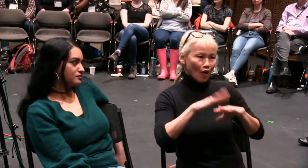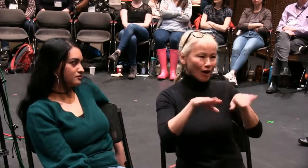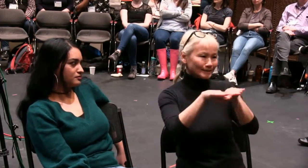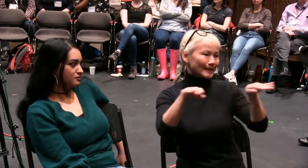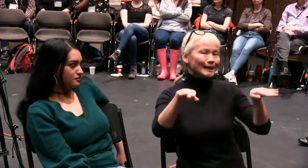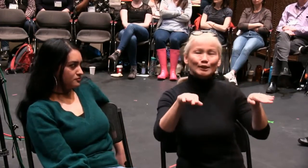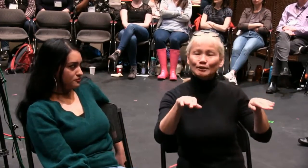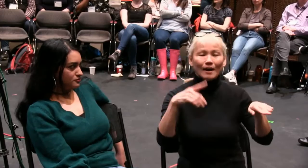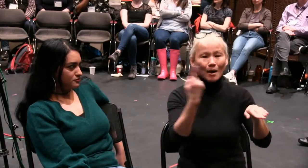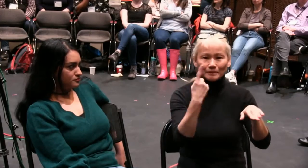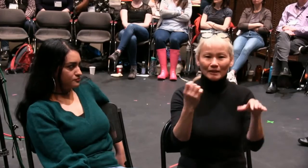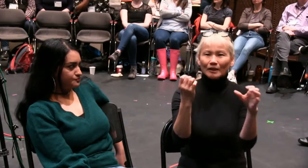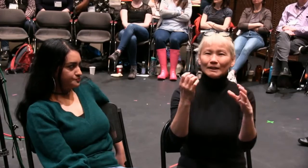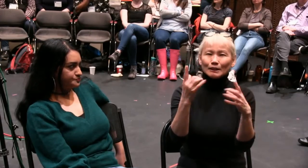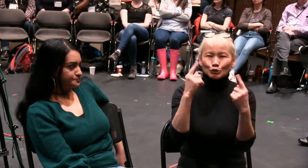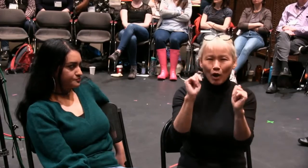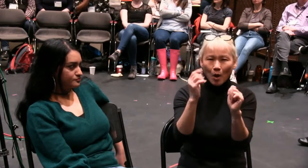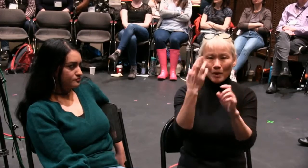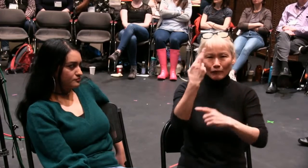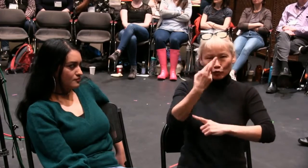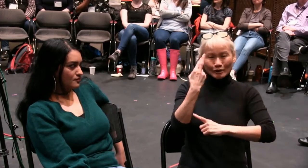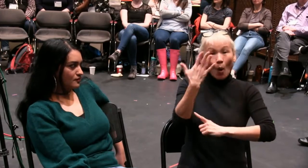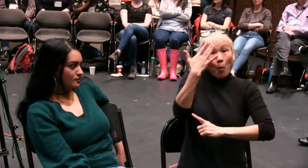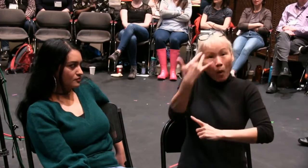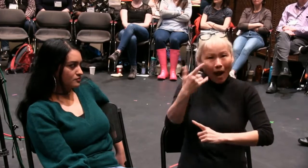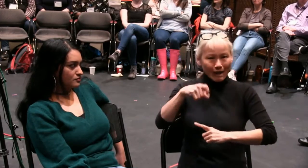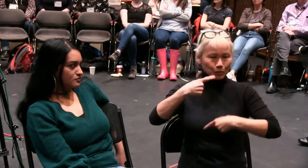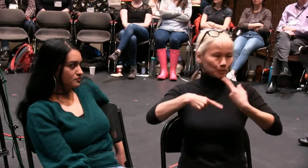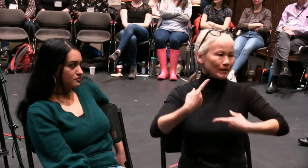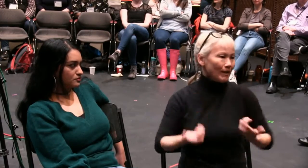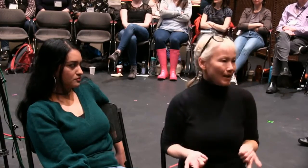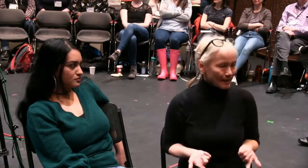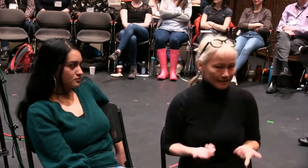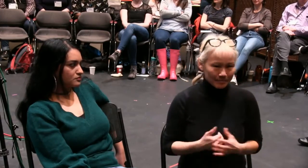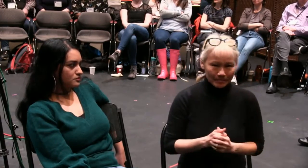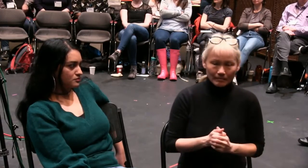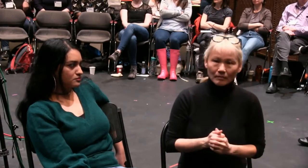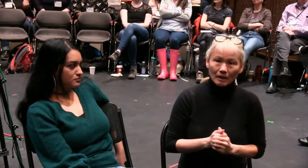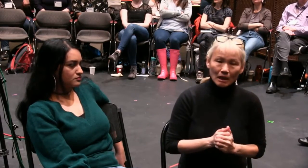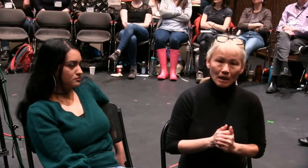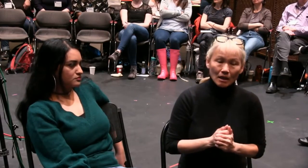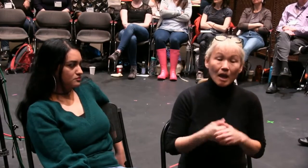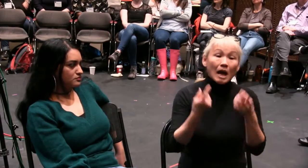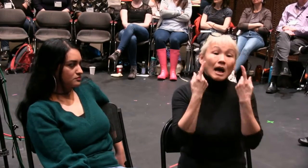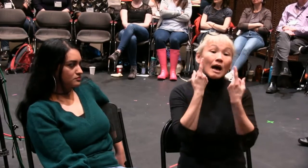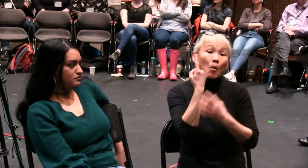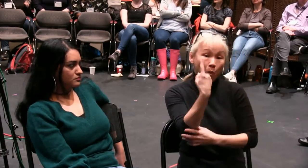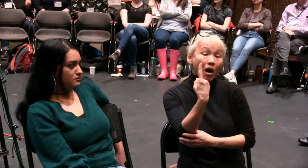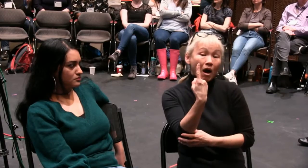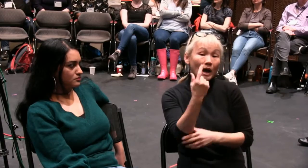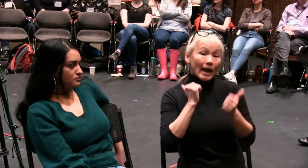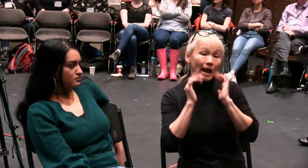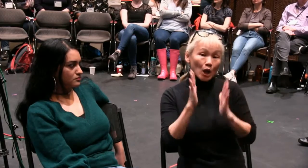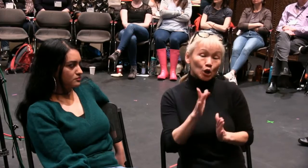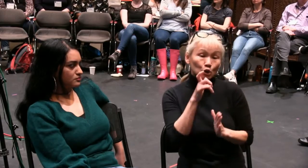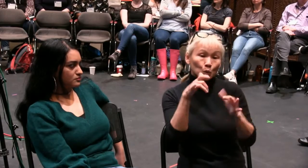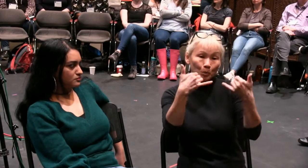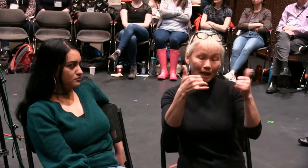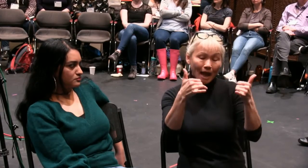did to include that person. That's always a struggle because you're going to have an audience who is perceiving sign language as something as